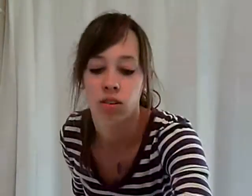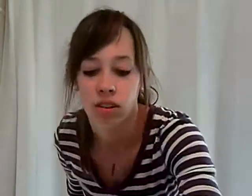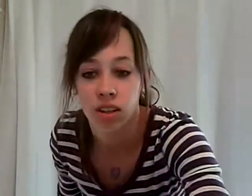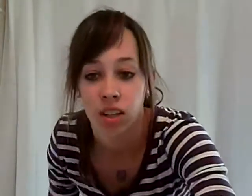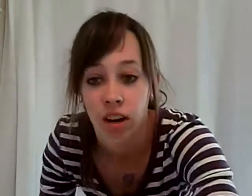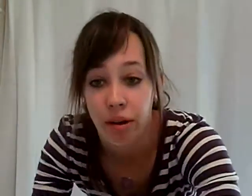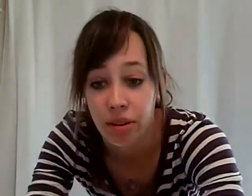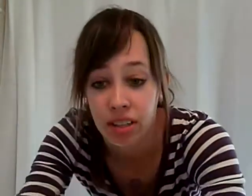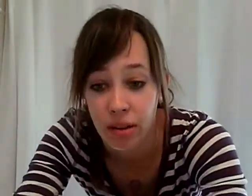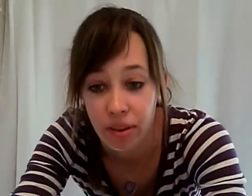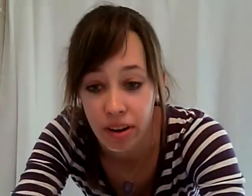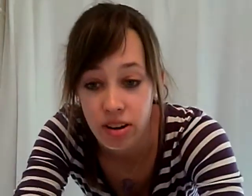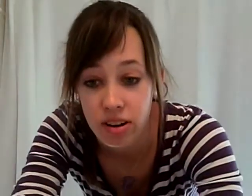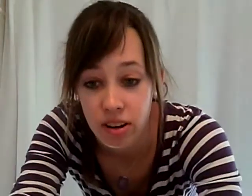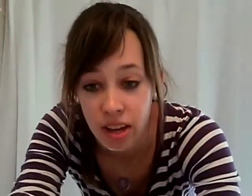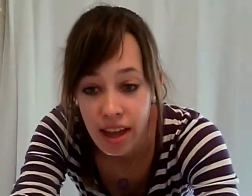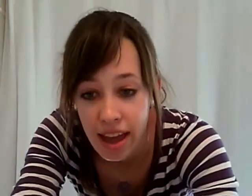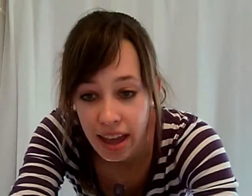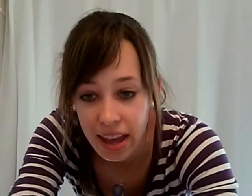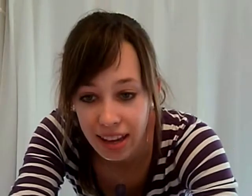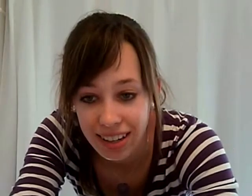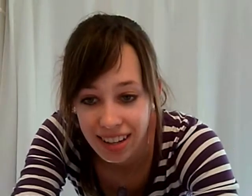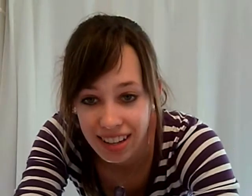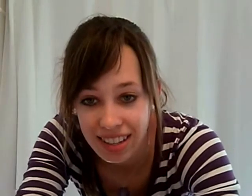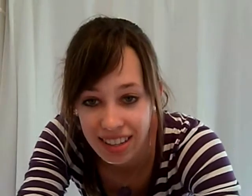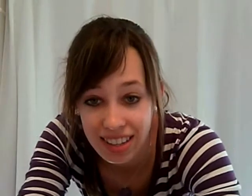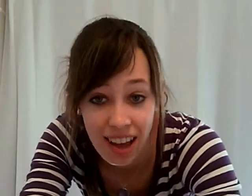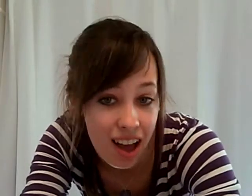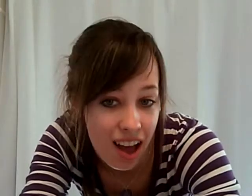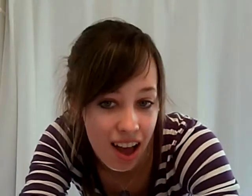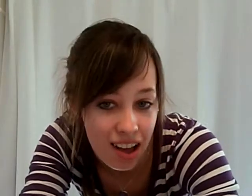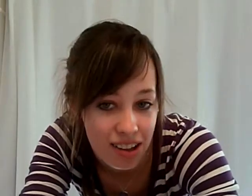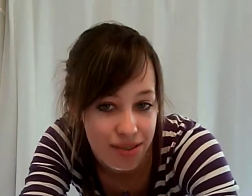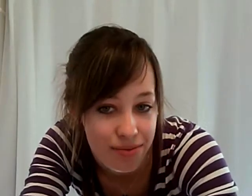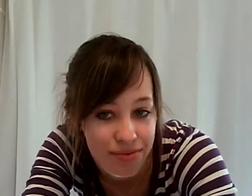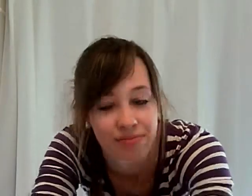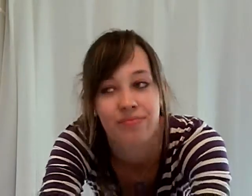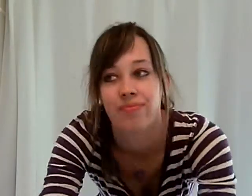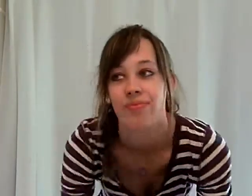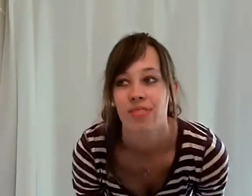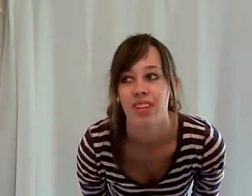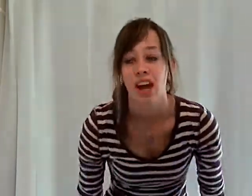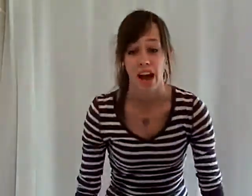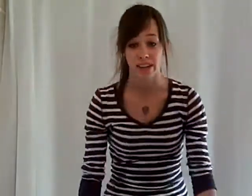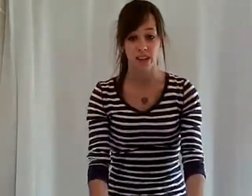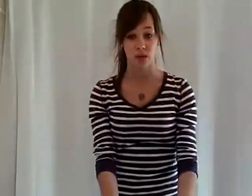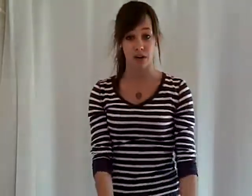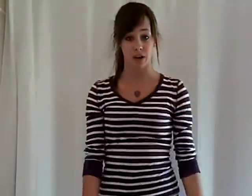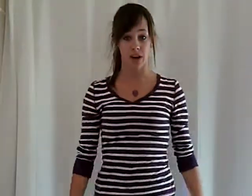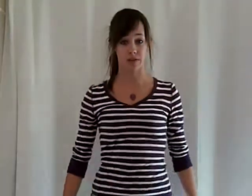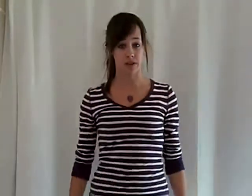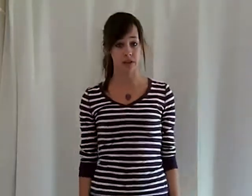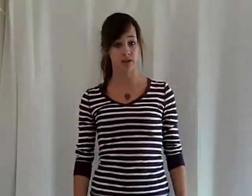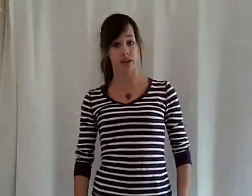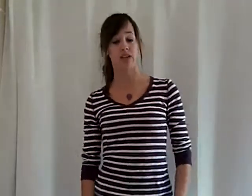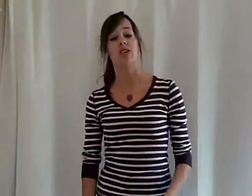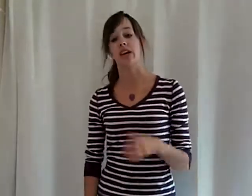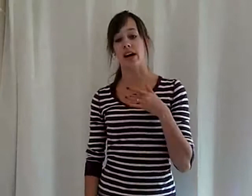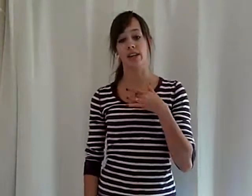Okay, we're gonna stop there. And it's, um, I like the way your hair falls in your face. Again, I